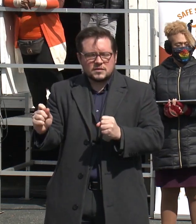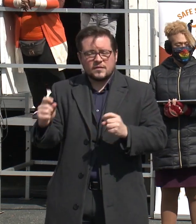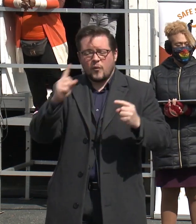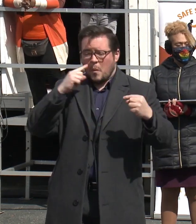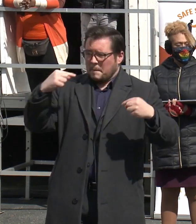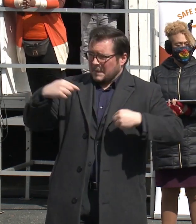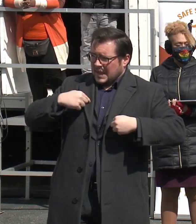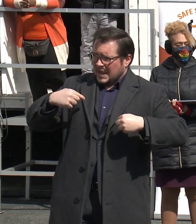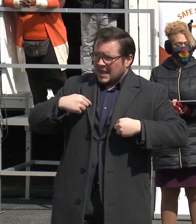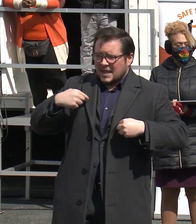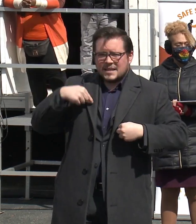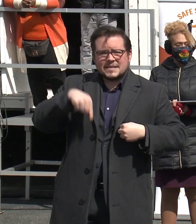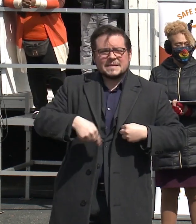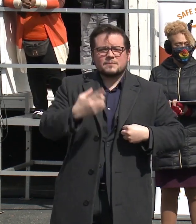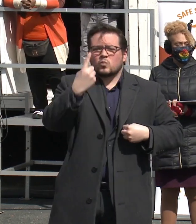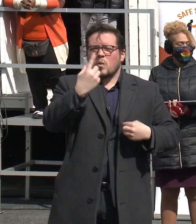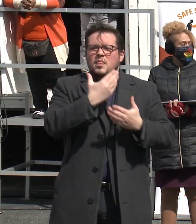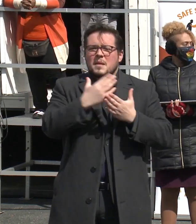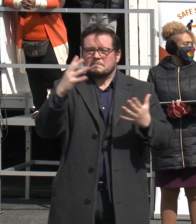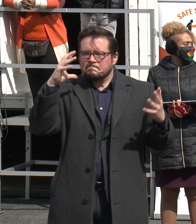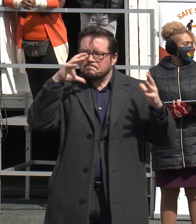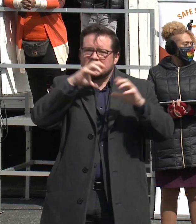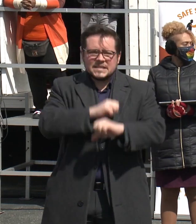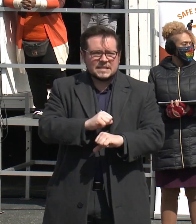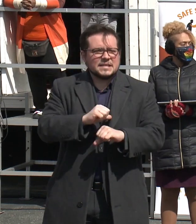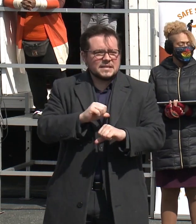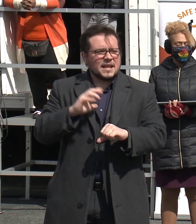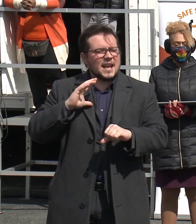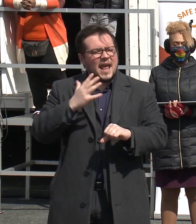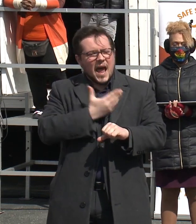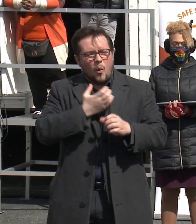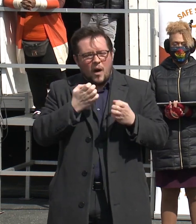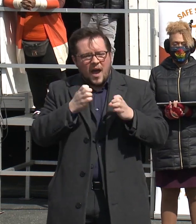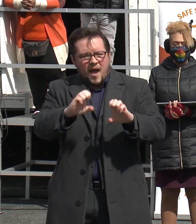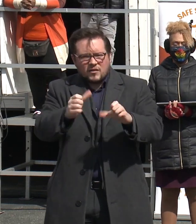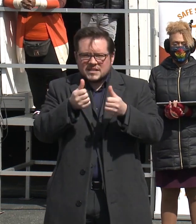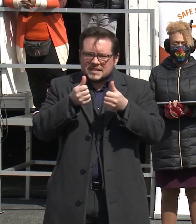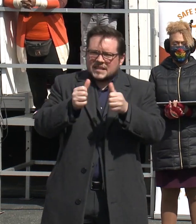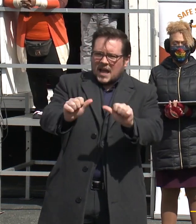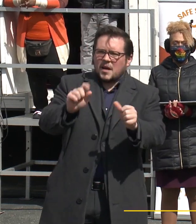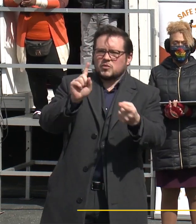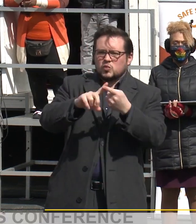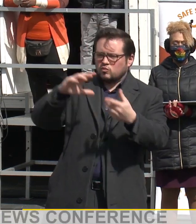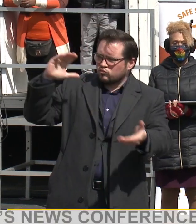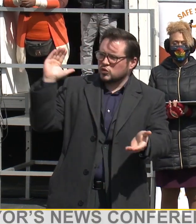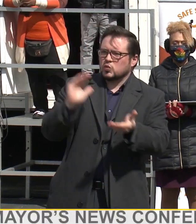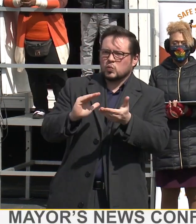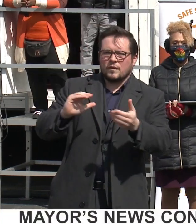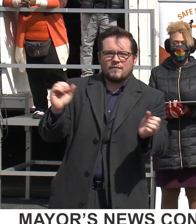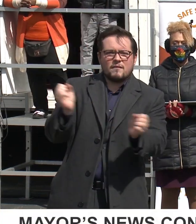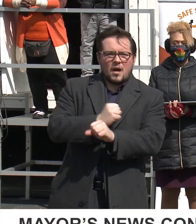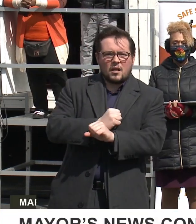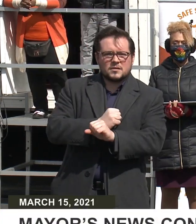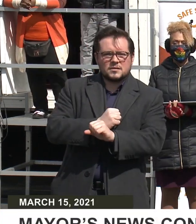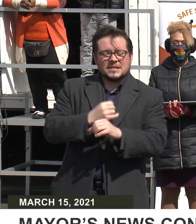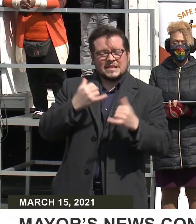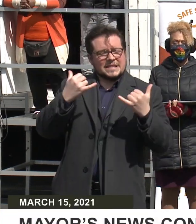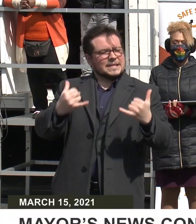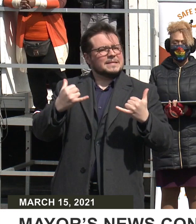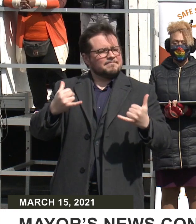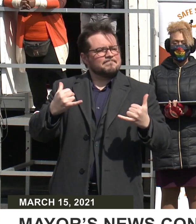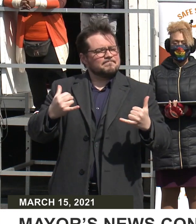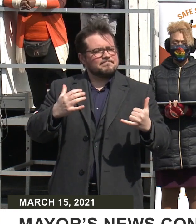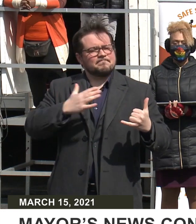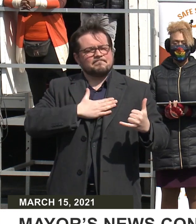missing link and violence reduction efforts throughout the city and throughout our time in the past. Today, my